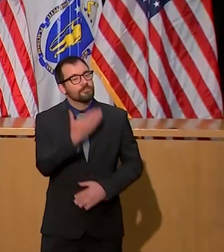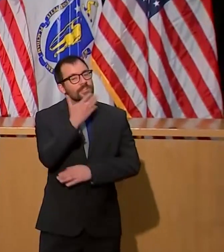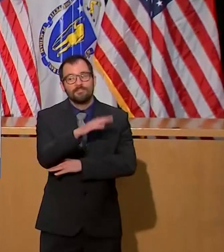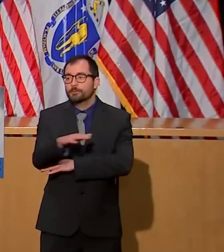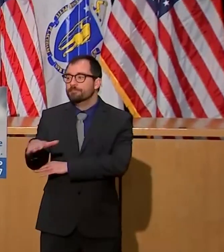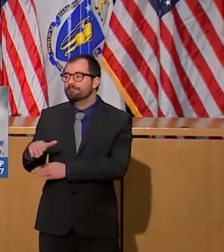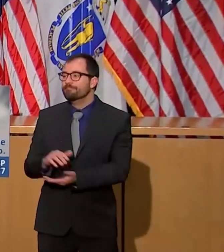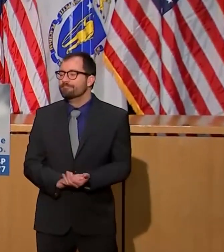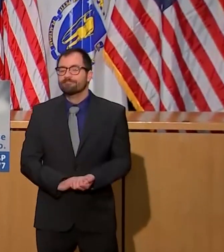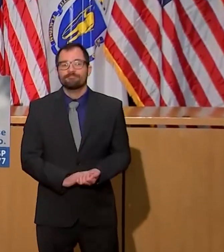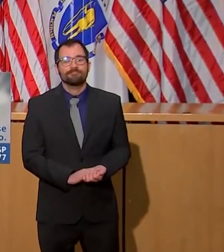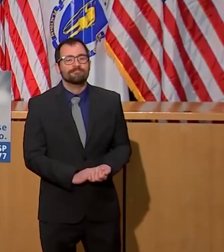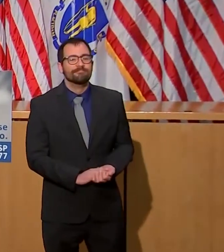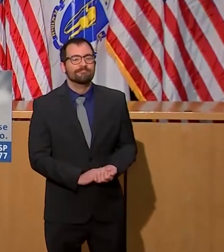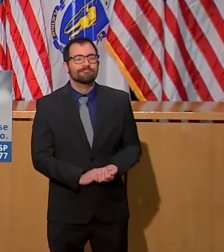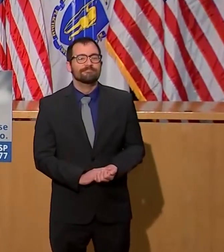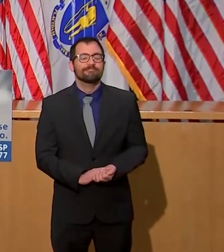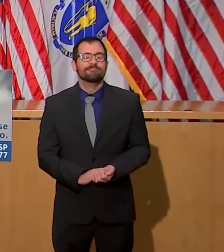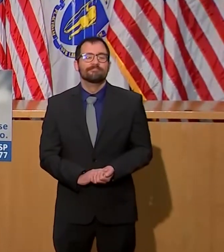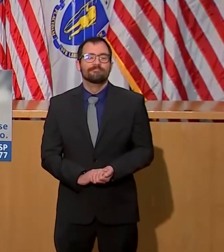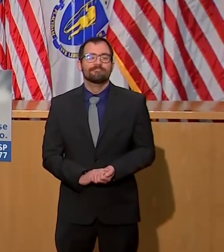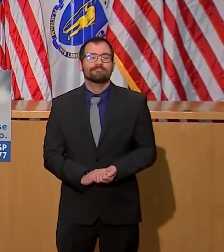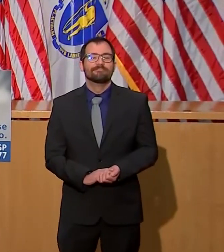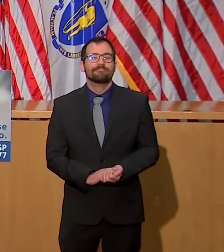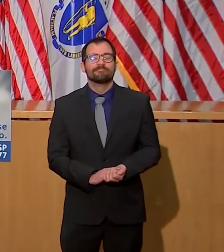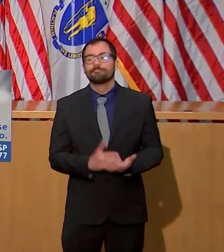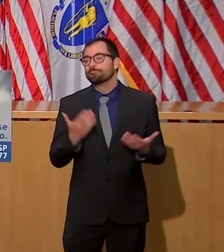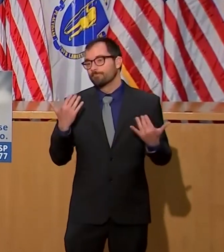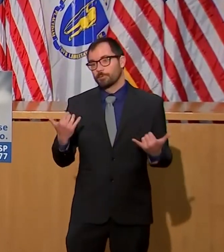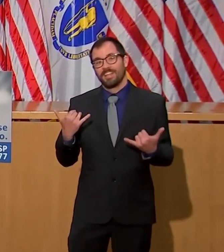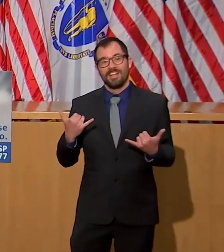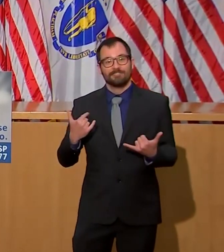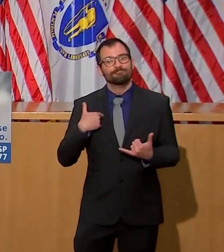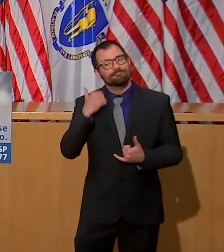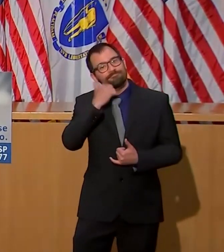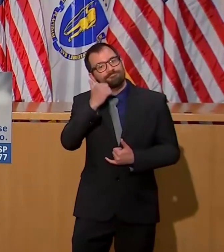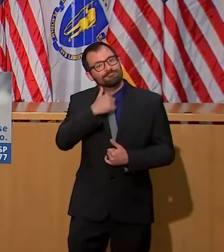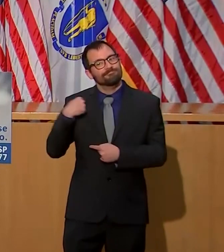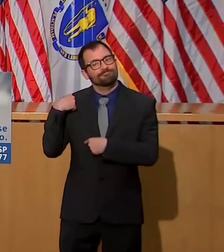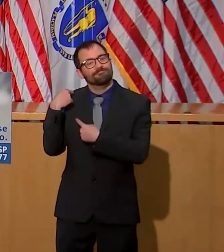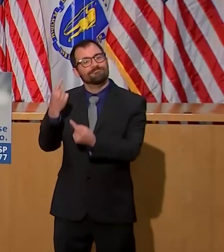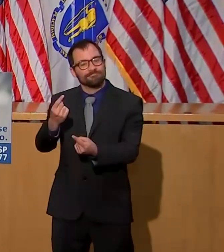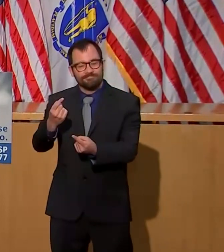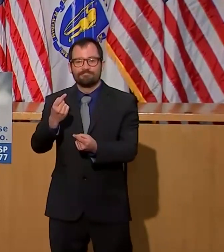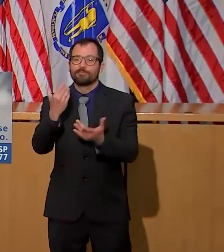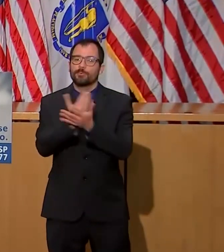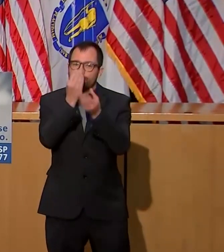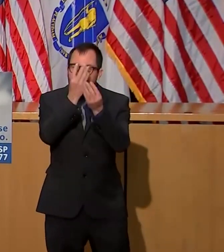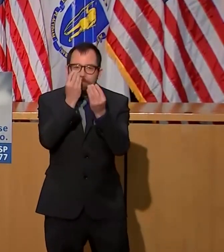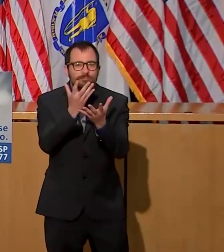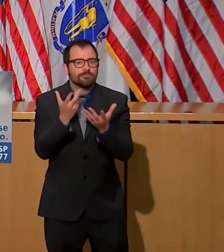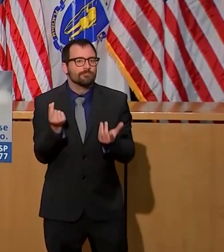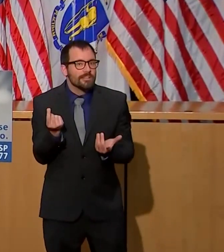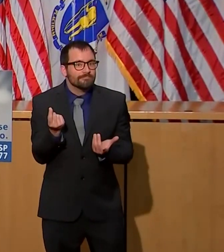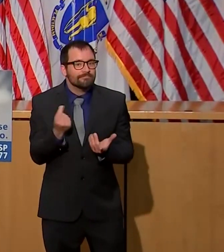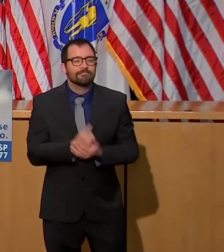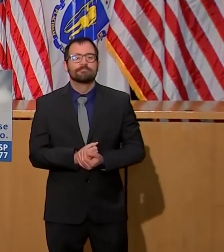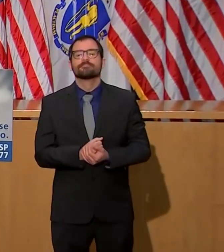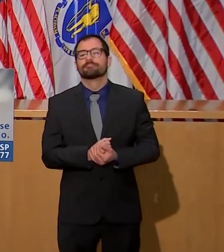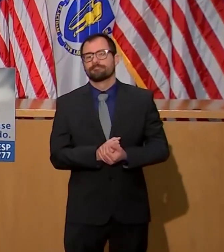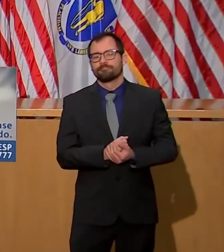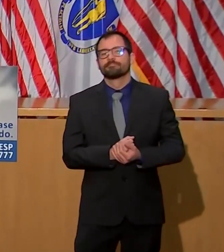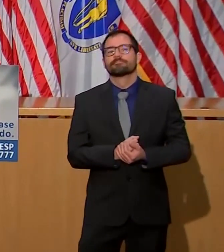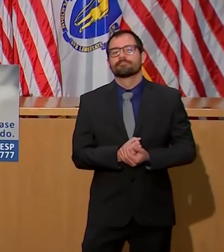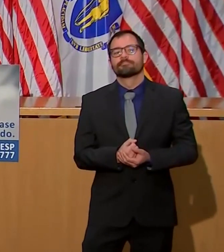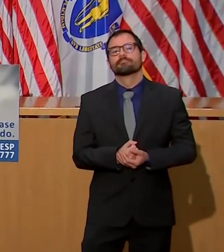Today I'd like to provide our daily update on COVID-19 testing and hospitalizations and share some details around our strategy